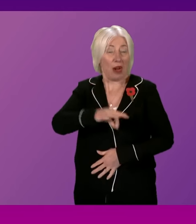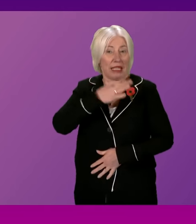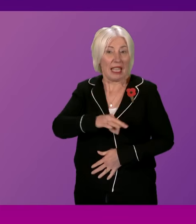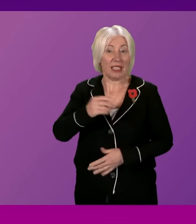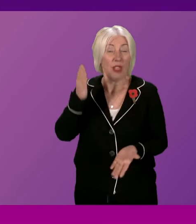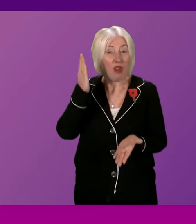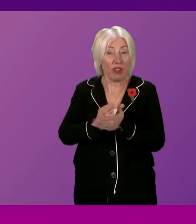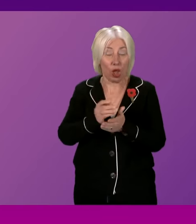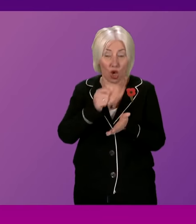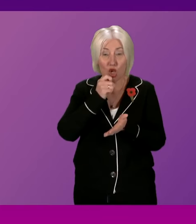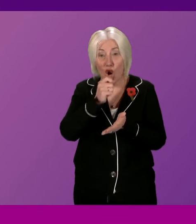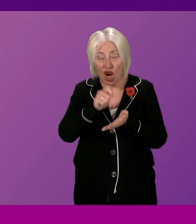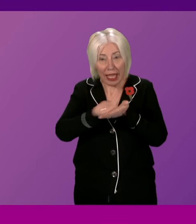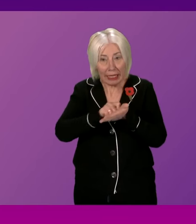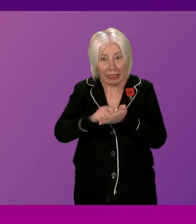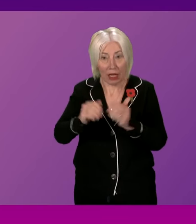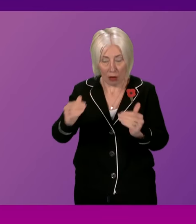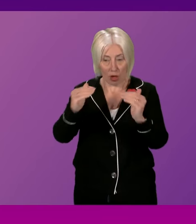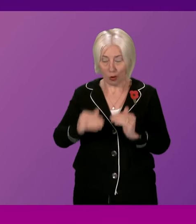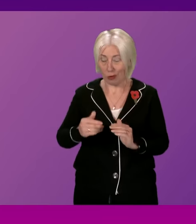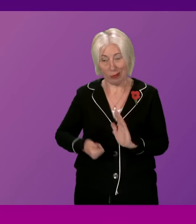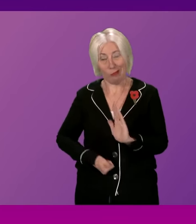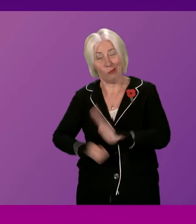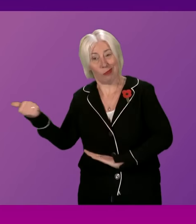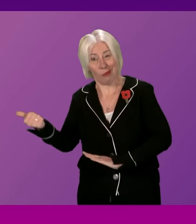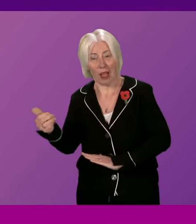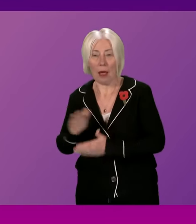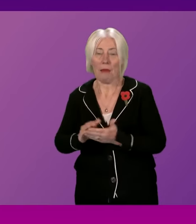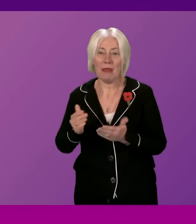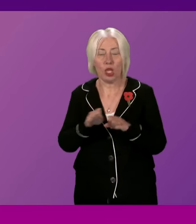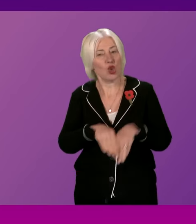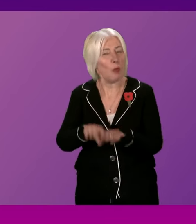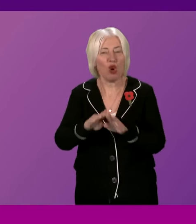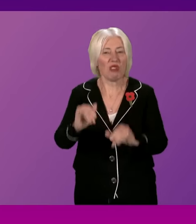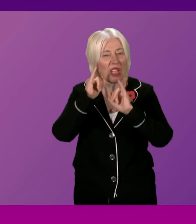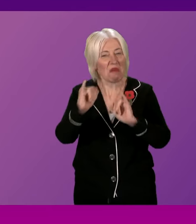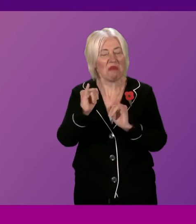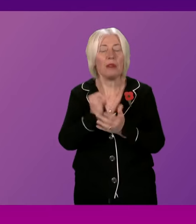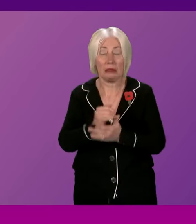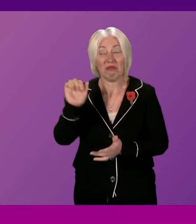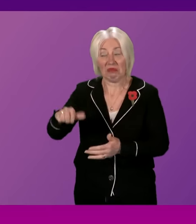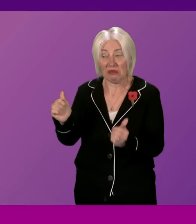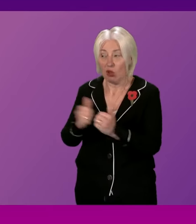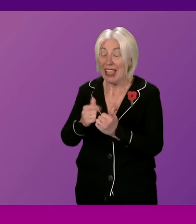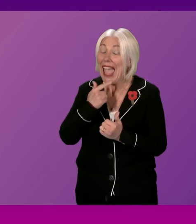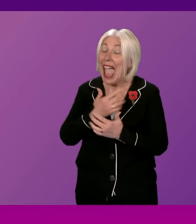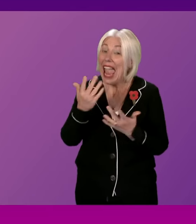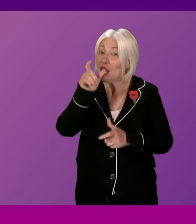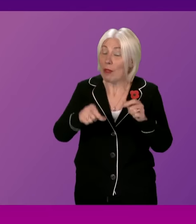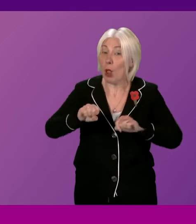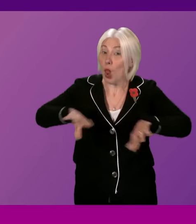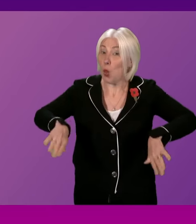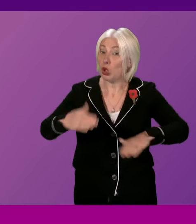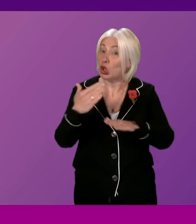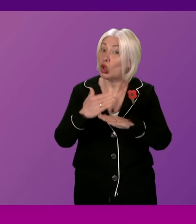the real loser in this is our very democracy? First Minister. Yes, do agree with that wholeheartedly. Reports of any job losses are, of course,